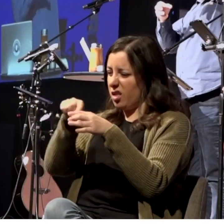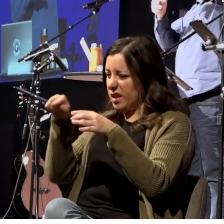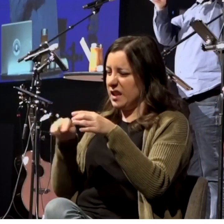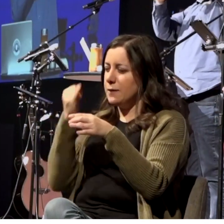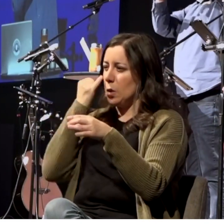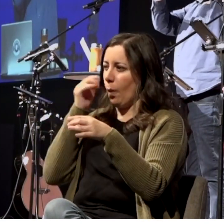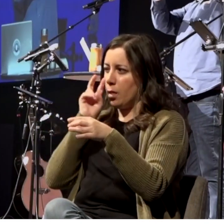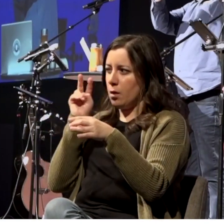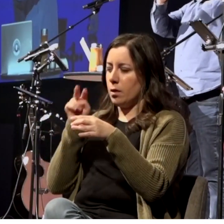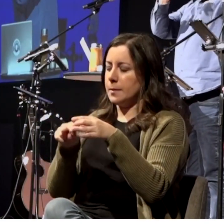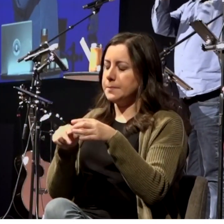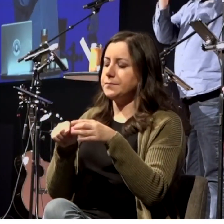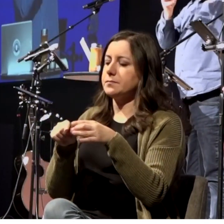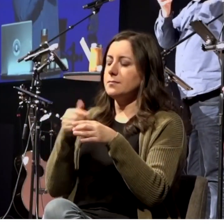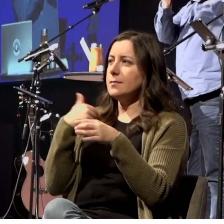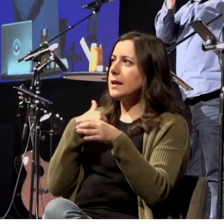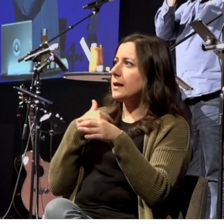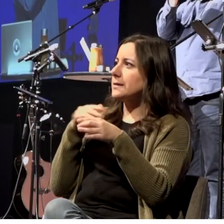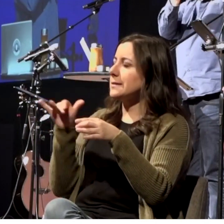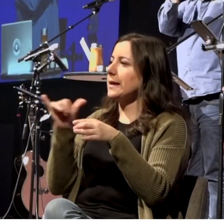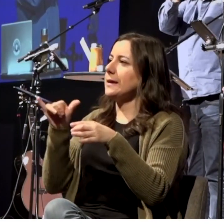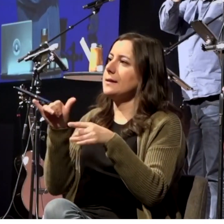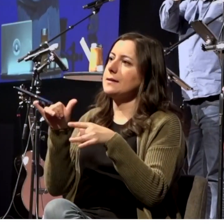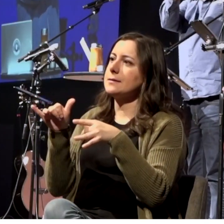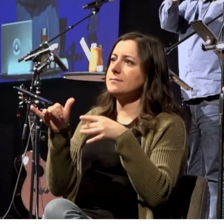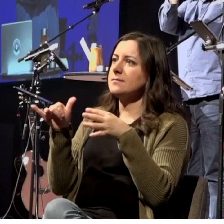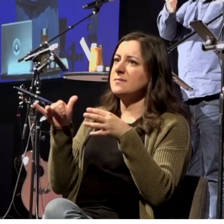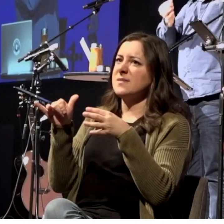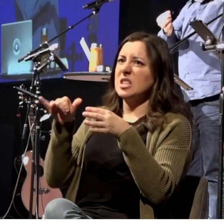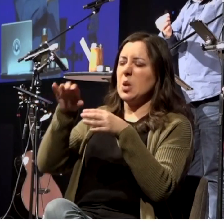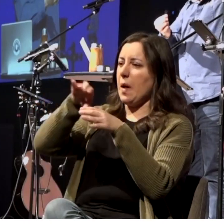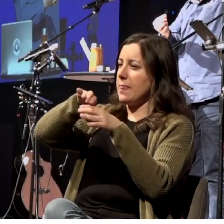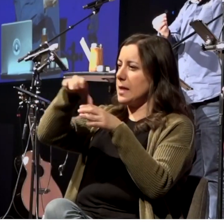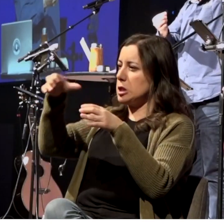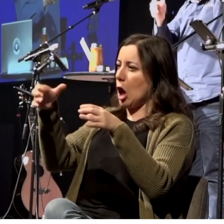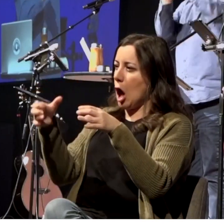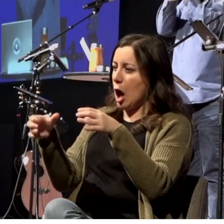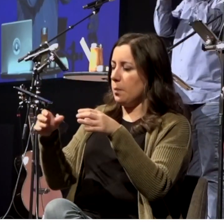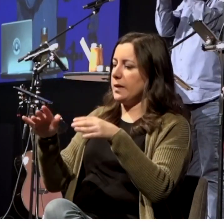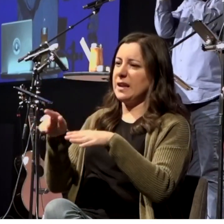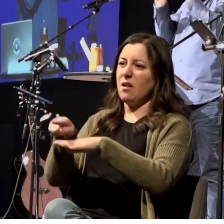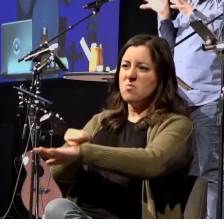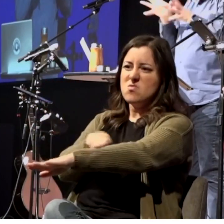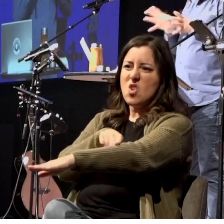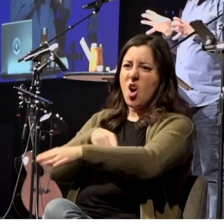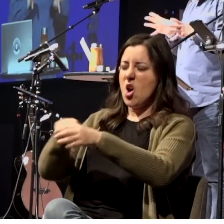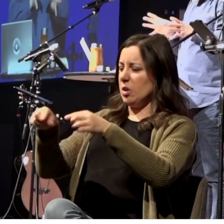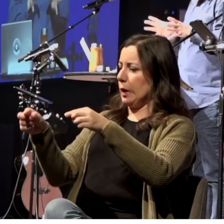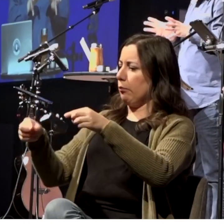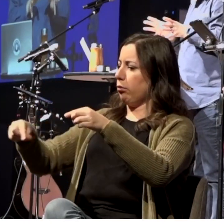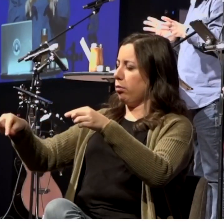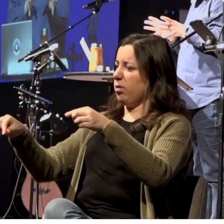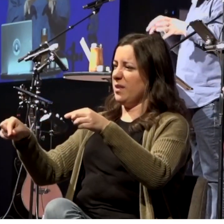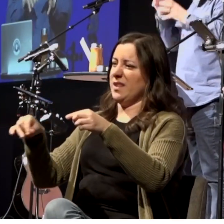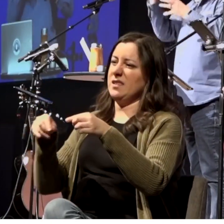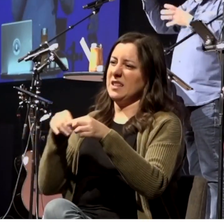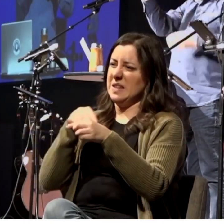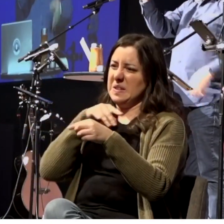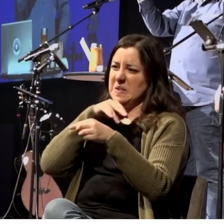ones that has the bulbous part on the top and the long tail and the little spiny things that come out from it. Have you ever seen those